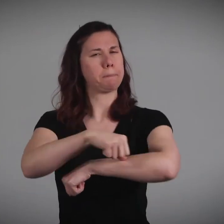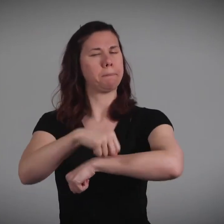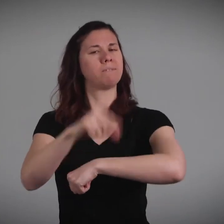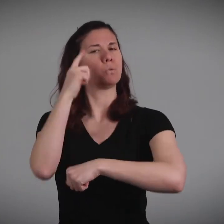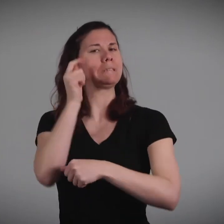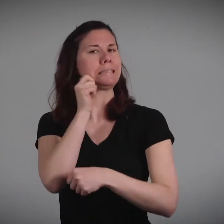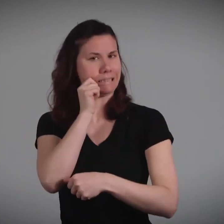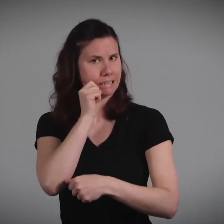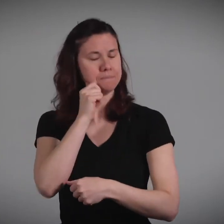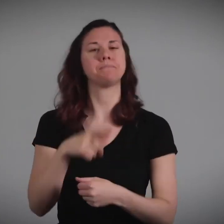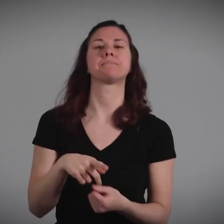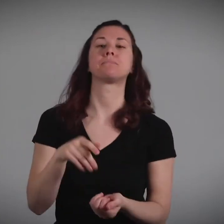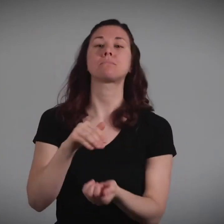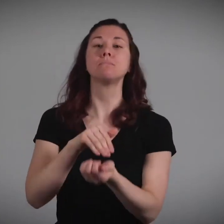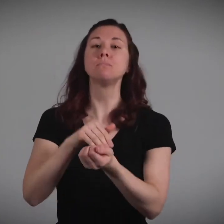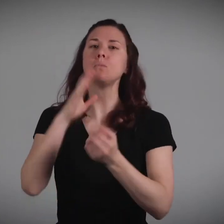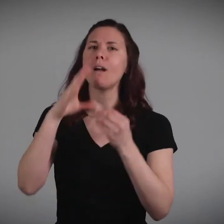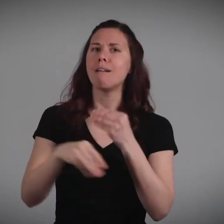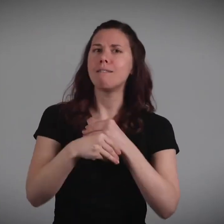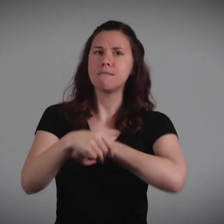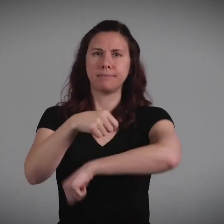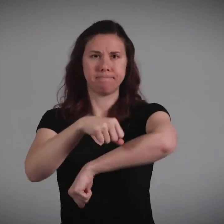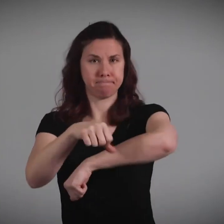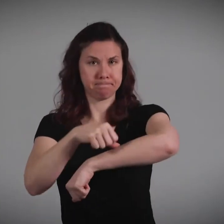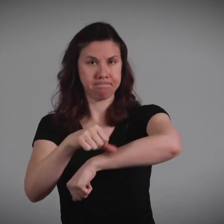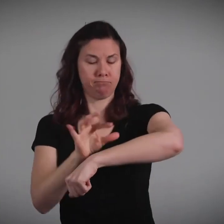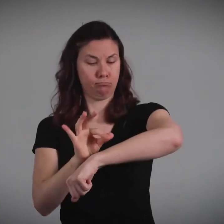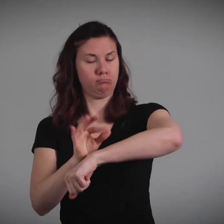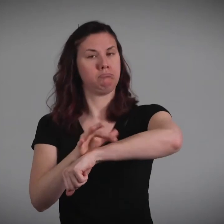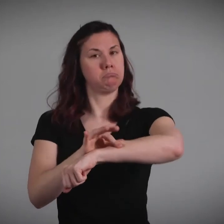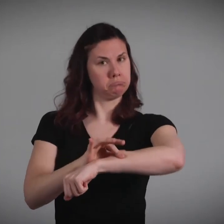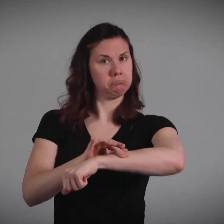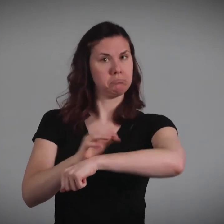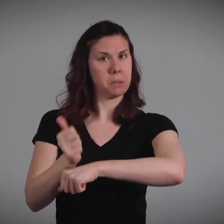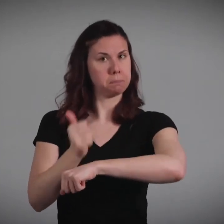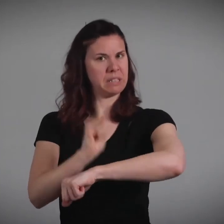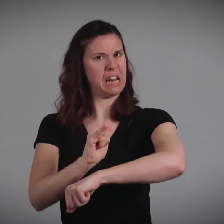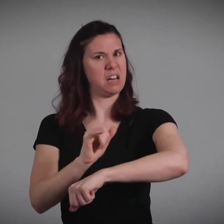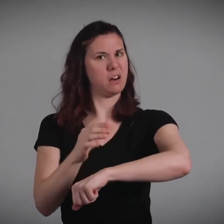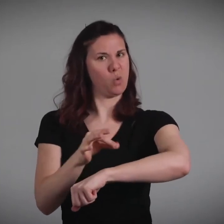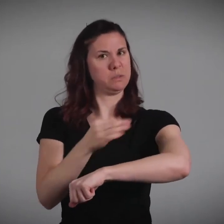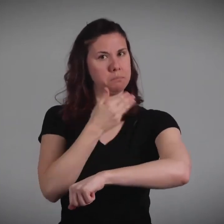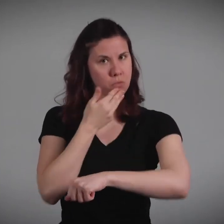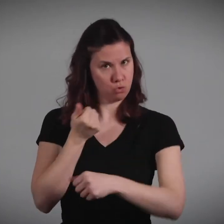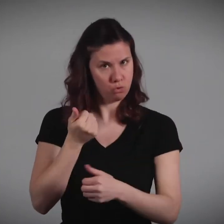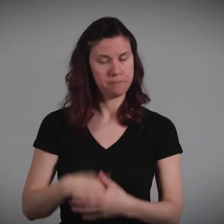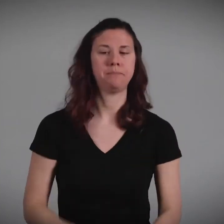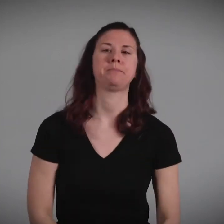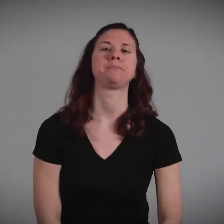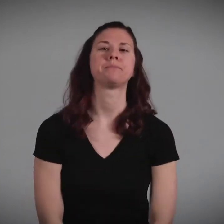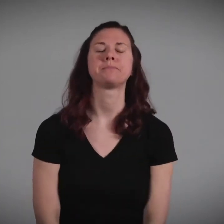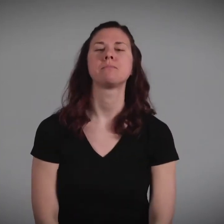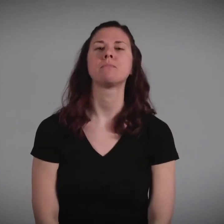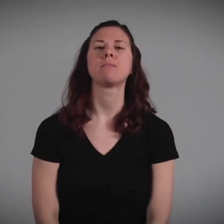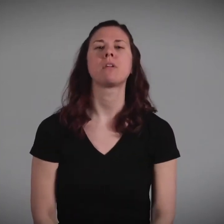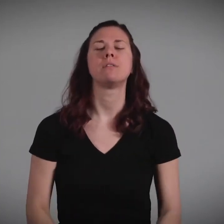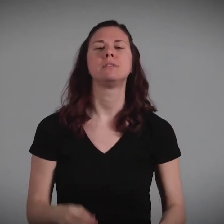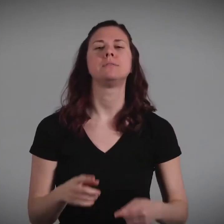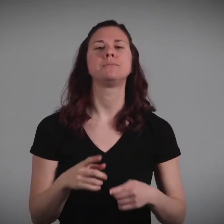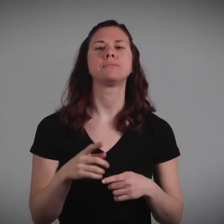with skin pulls both sides of the cut together to heal. You might get bandages wrapped around the taped cut too, depending on what the